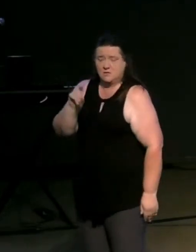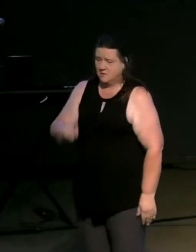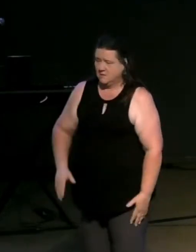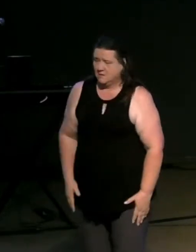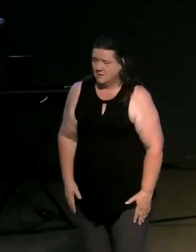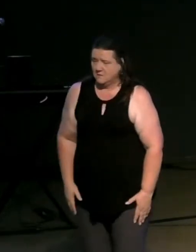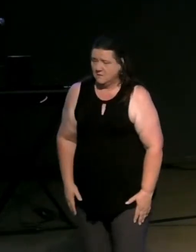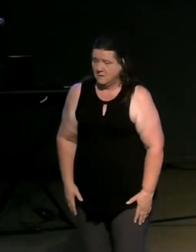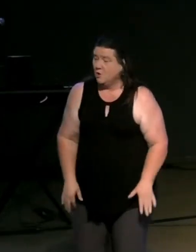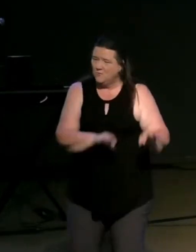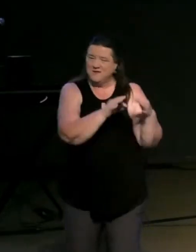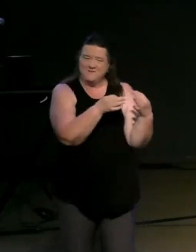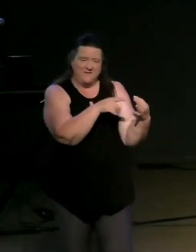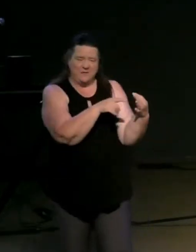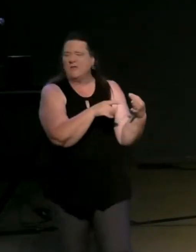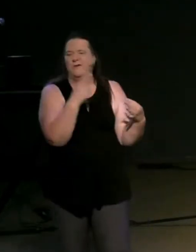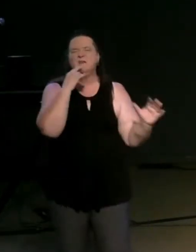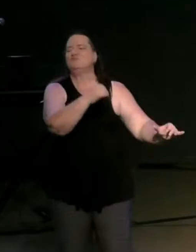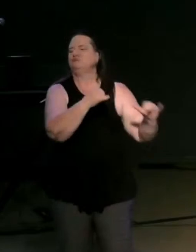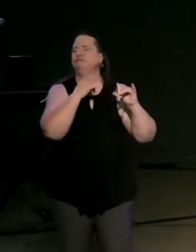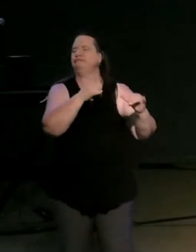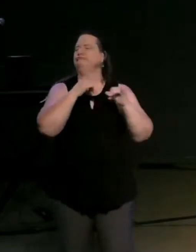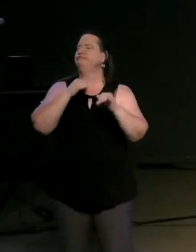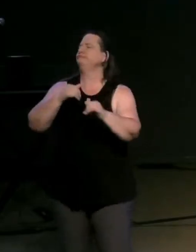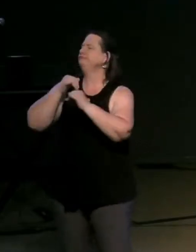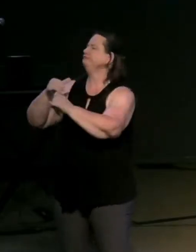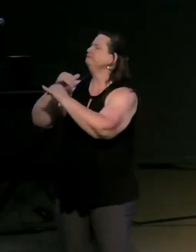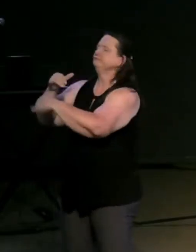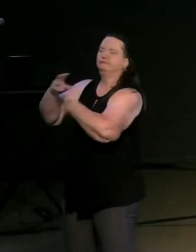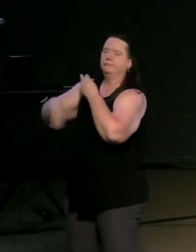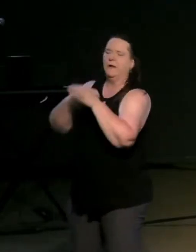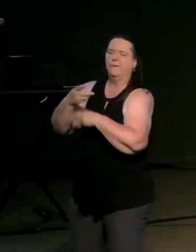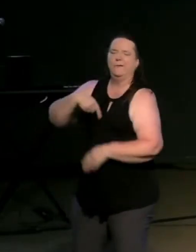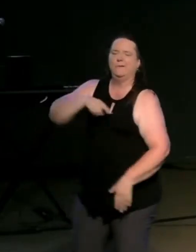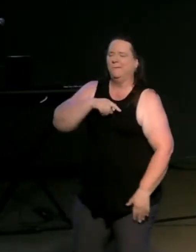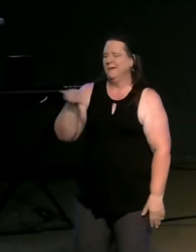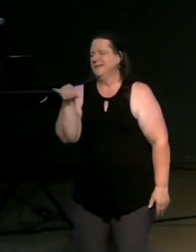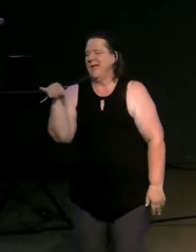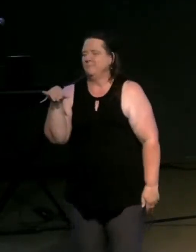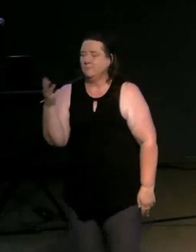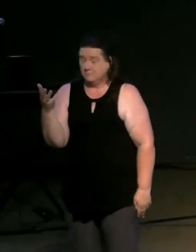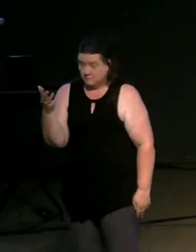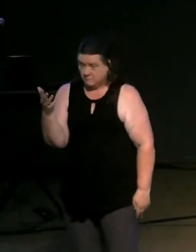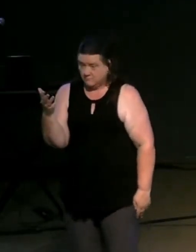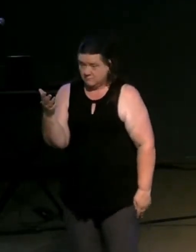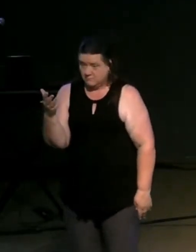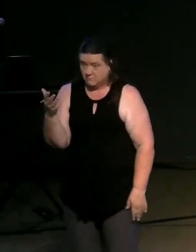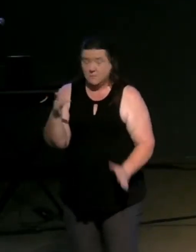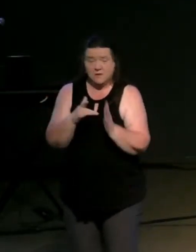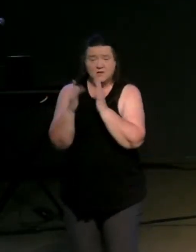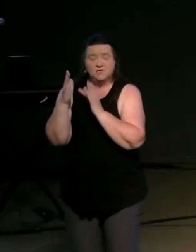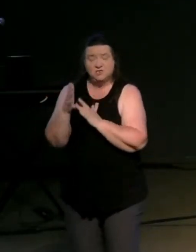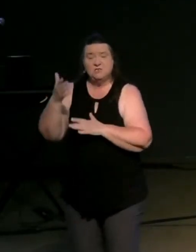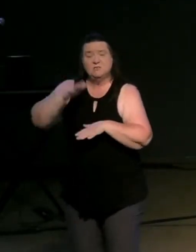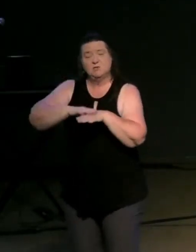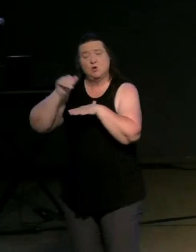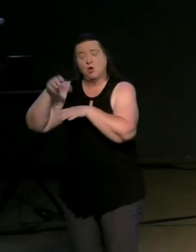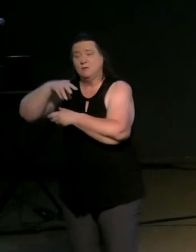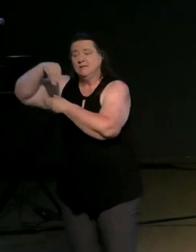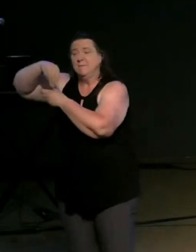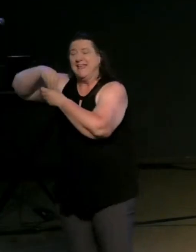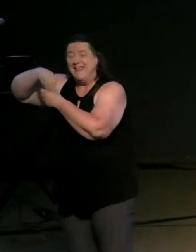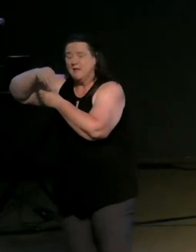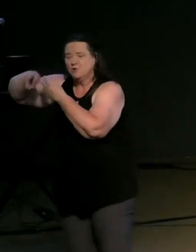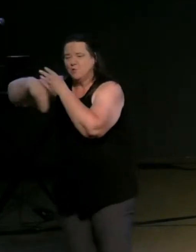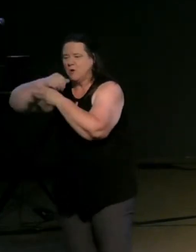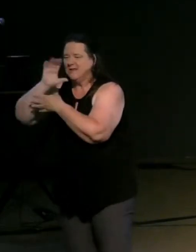family or can they barely tell us apart from the rest of the world jesus called us to be in the world but not of it many